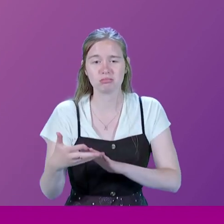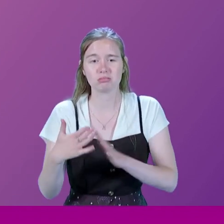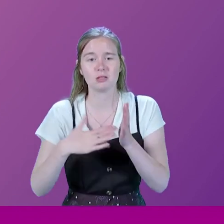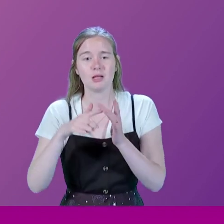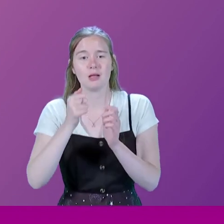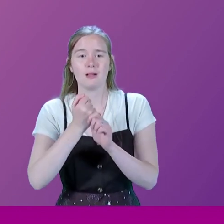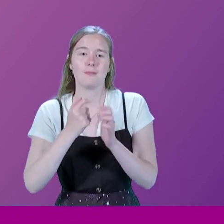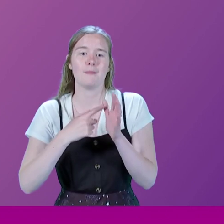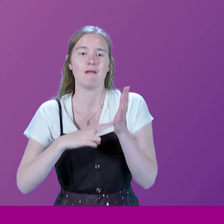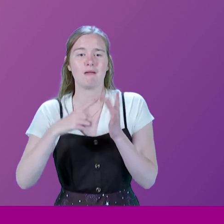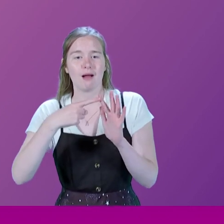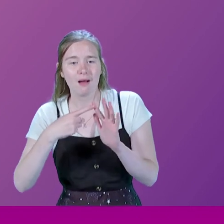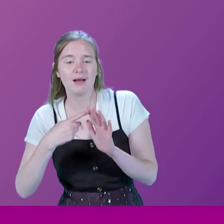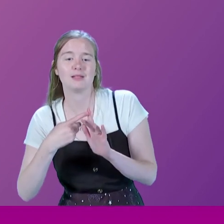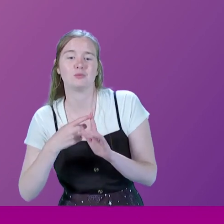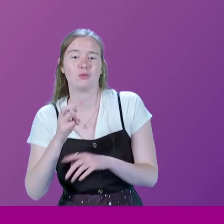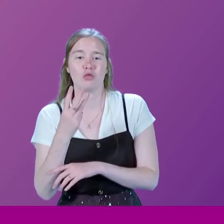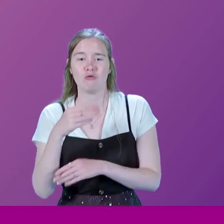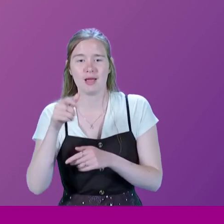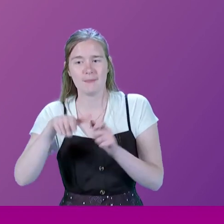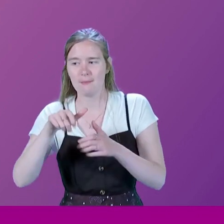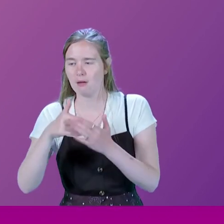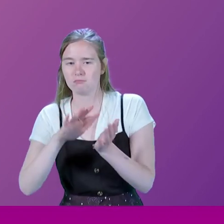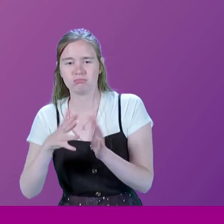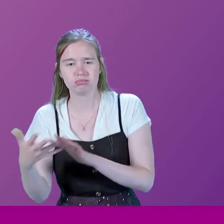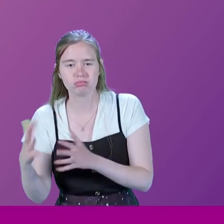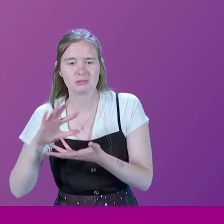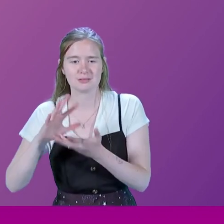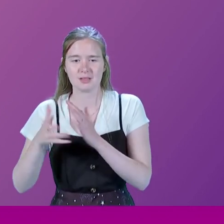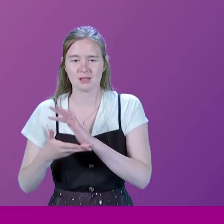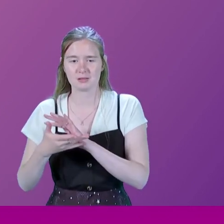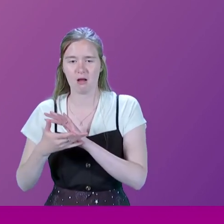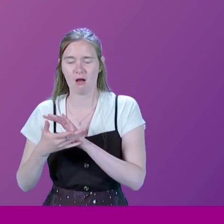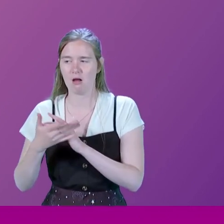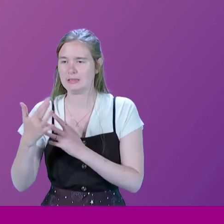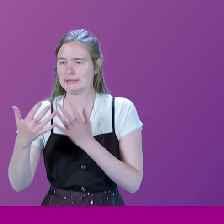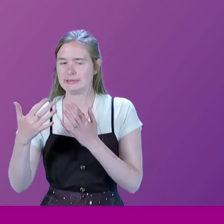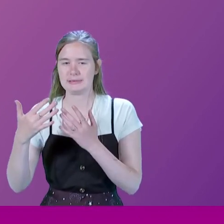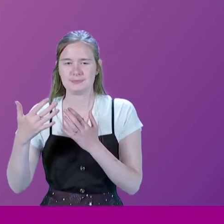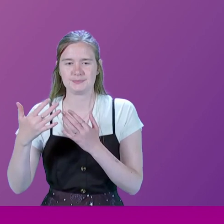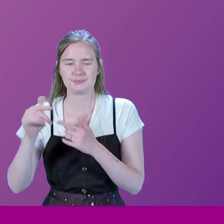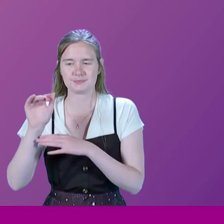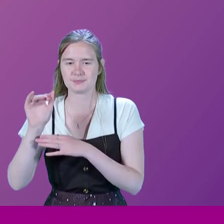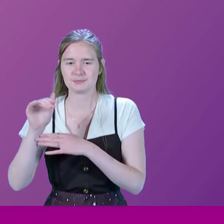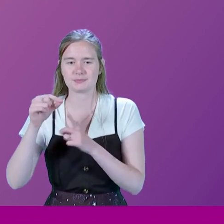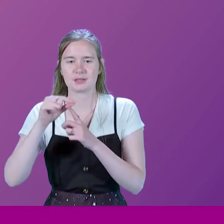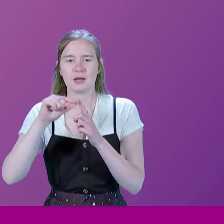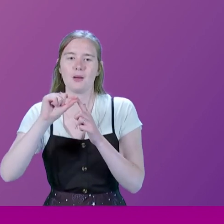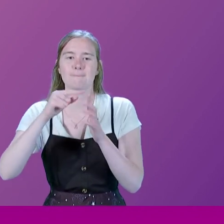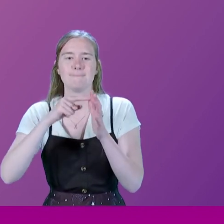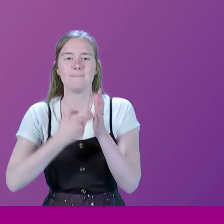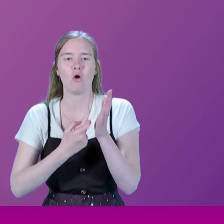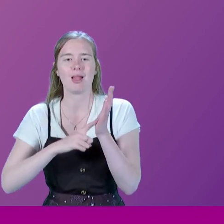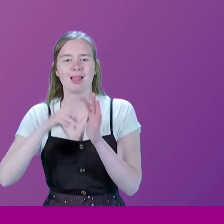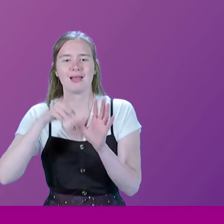where about four people were killed. I went to a disaster just out, Pearly, Pearly